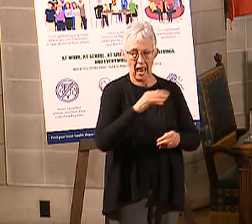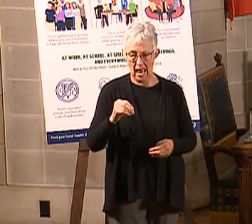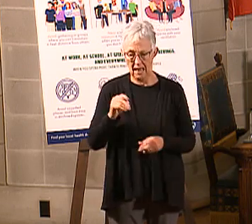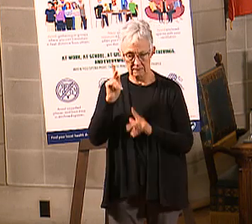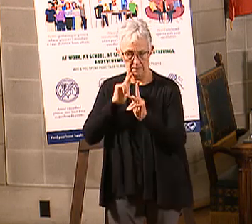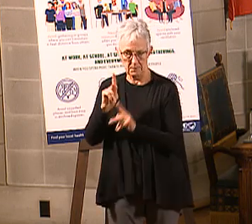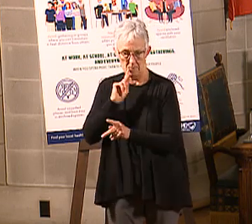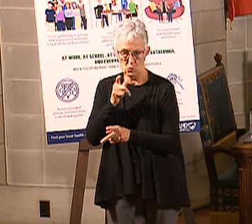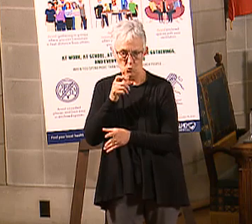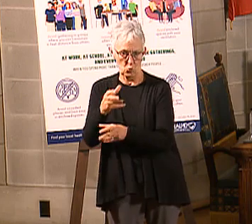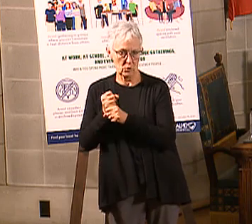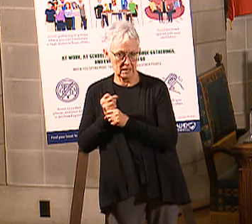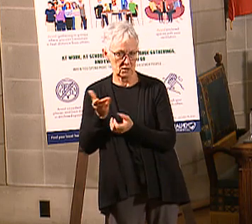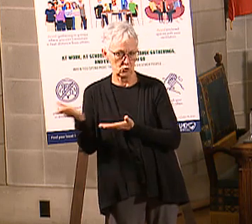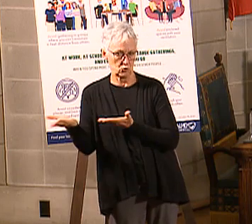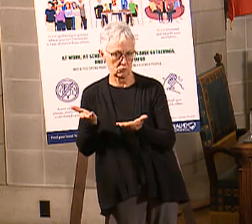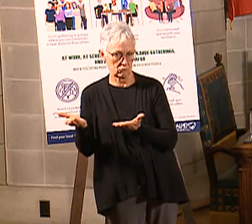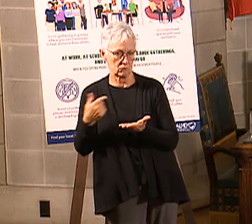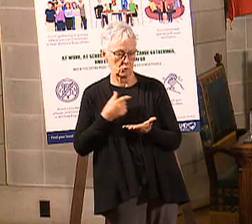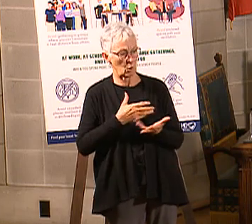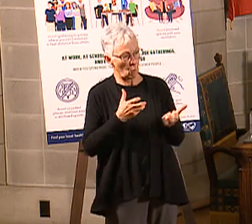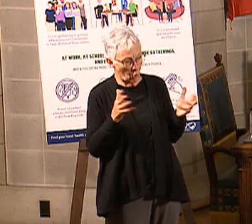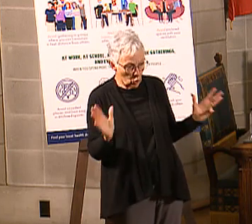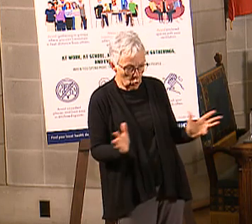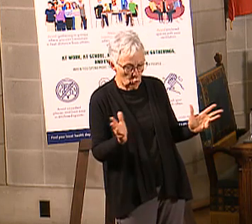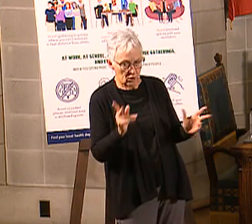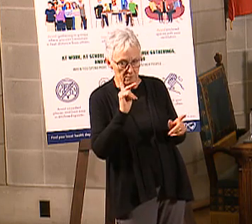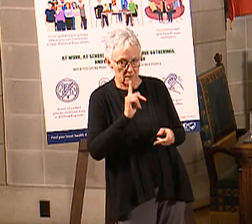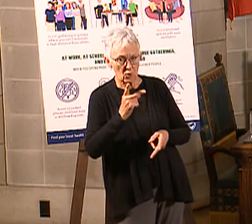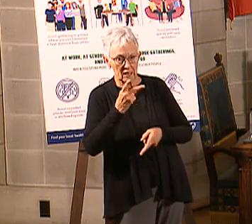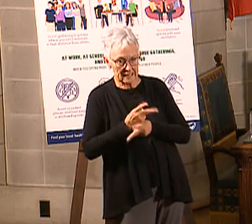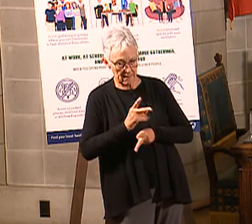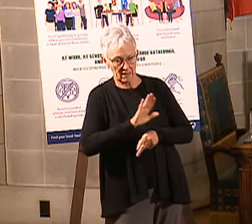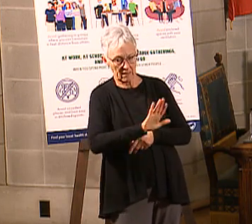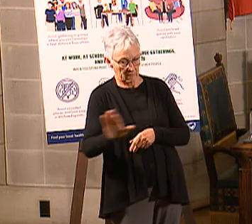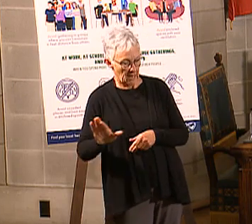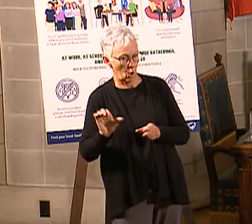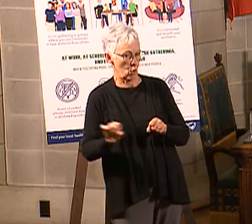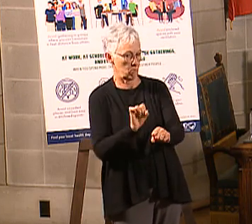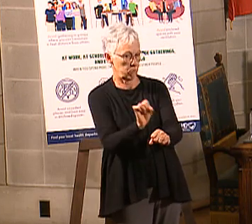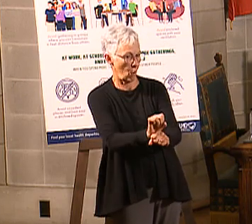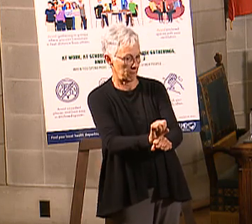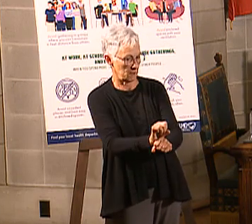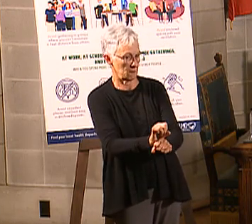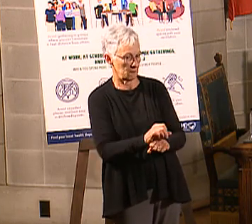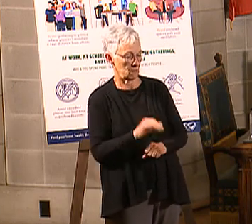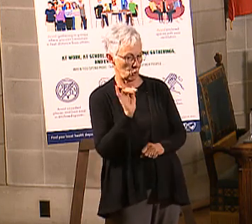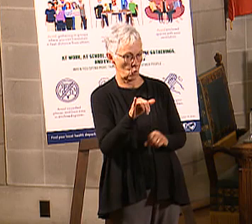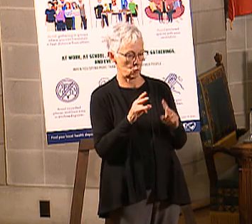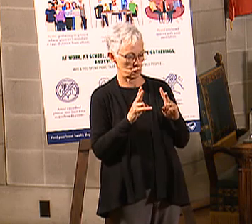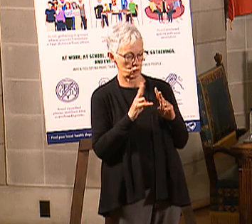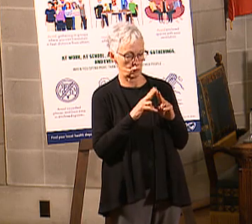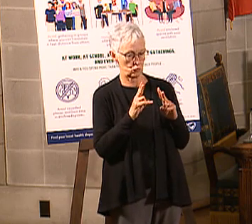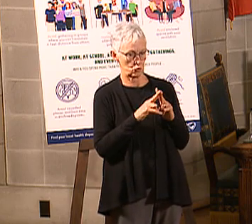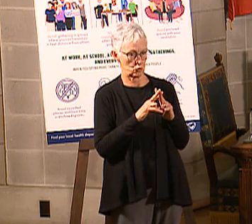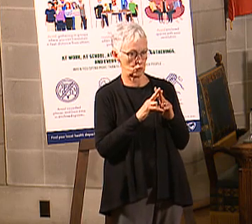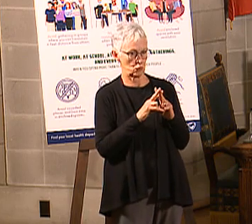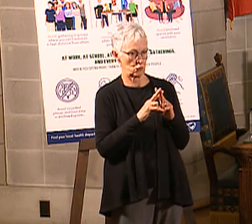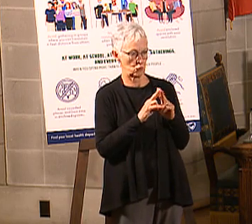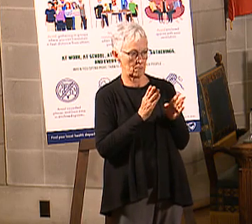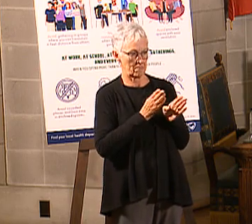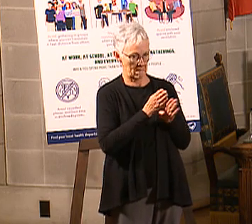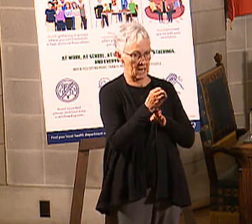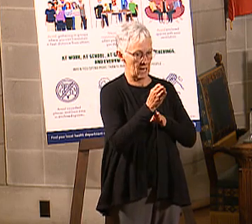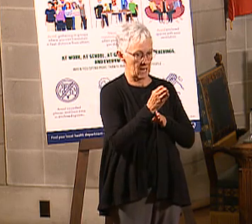encourage people to keep those appointments, and so those are the two primary personal responsibility. There's